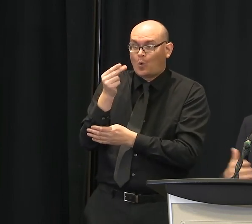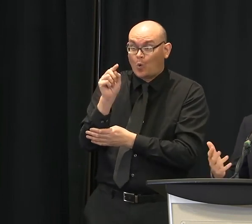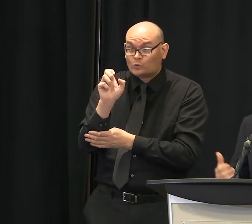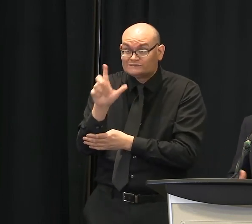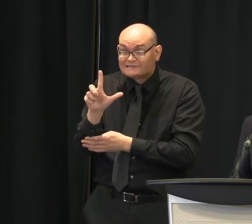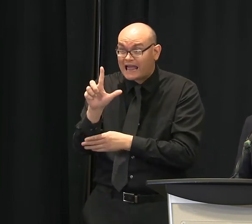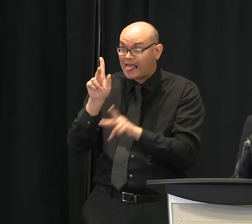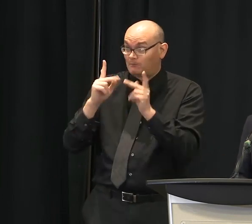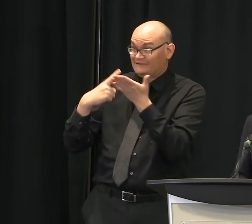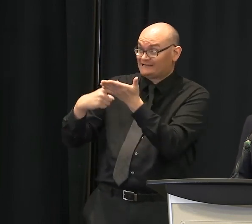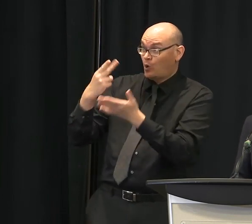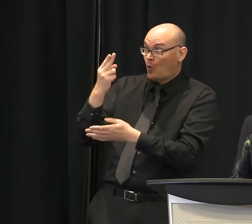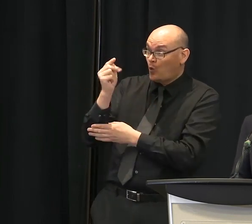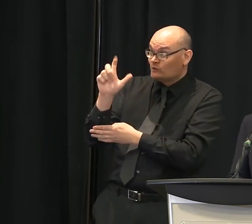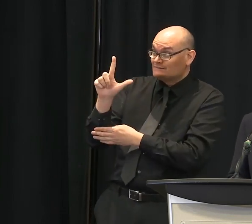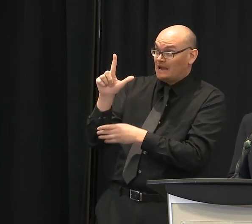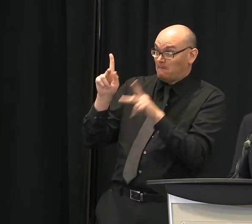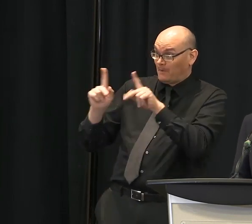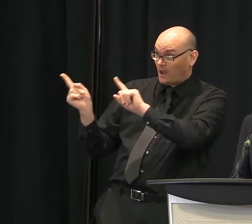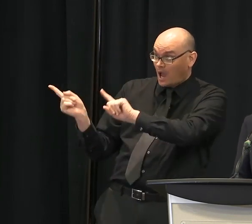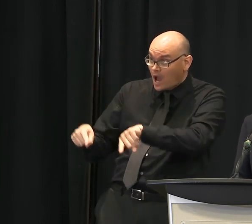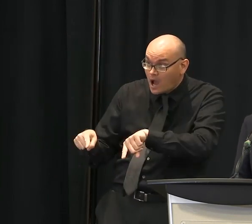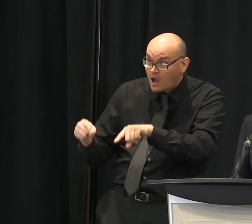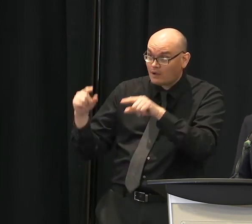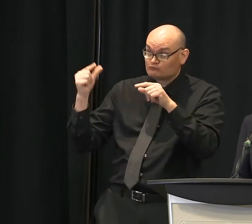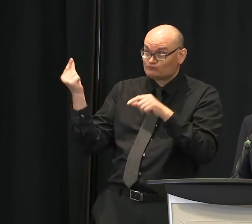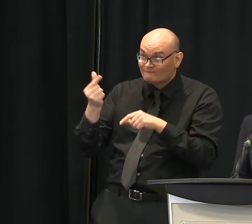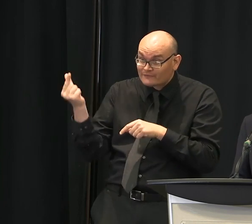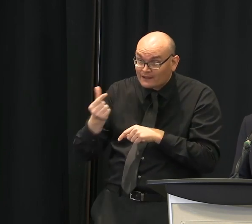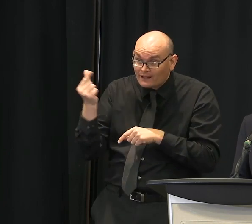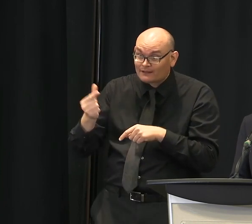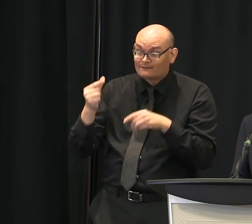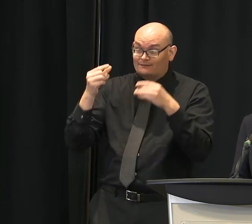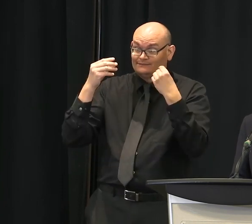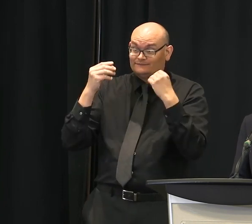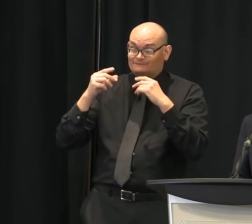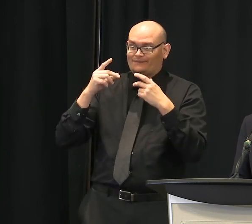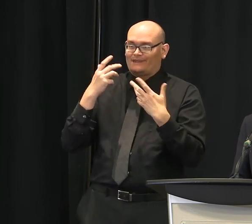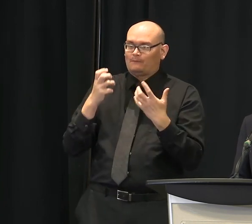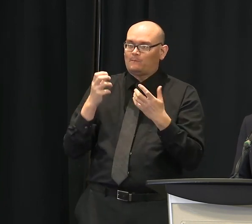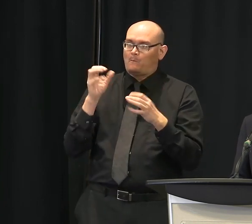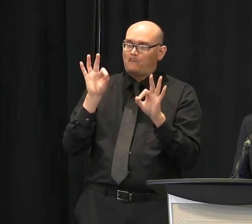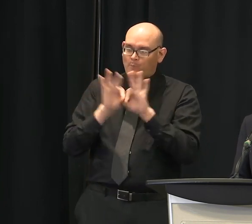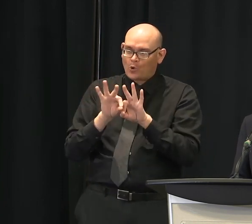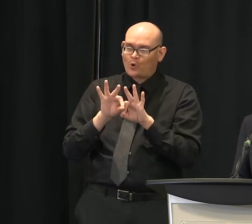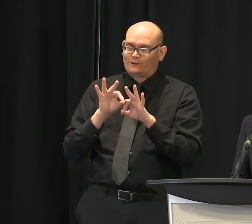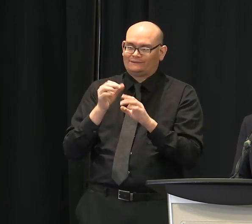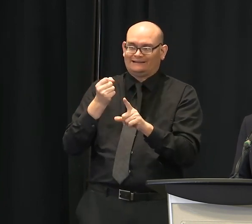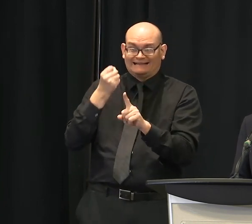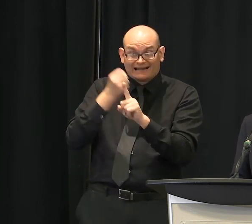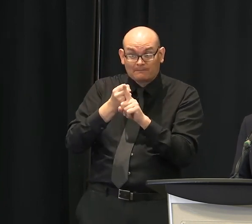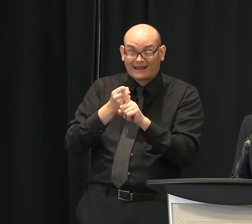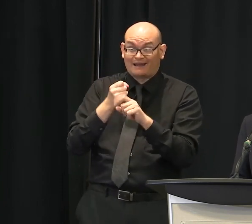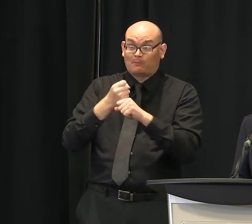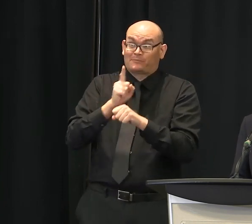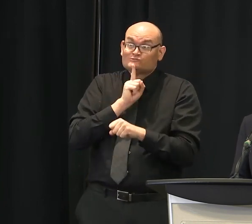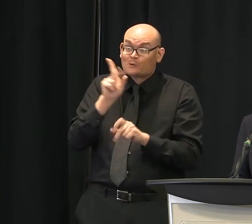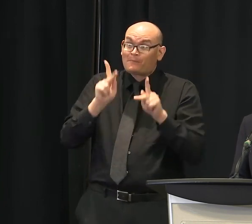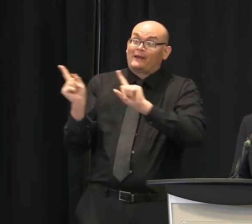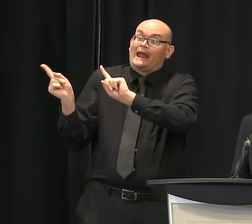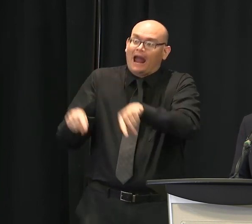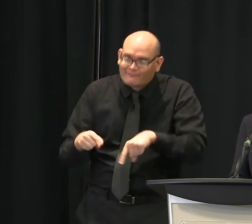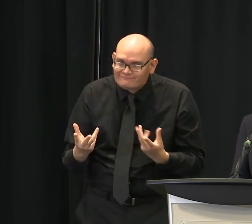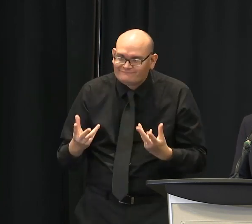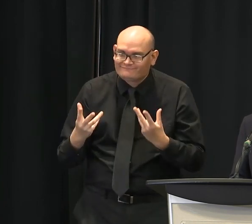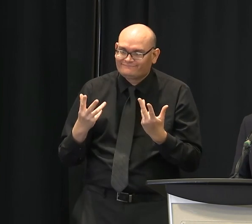So there's no doubt there's been a big hit on that. And yesterday we covered the opening of a small store right on Main Street, but kind of